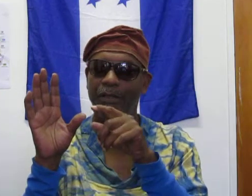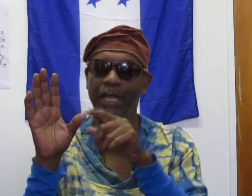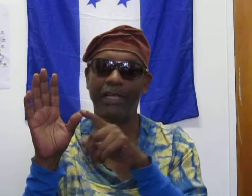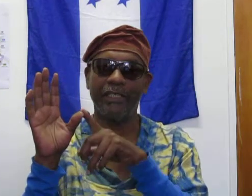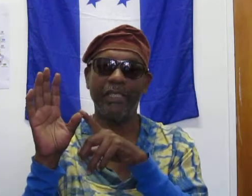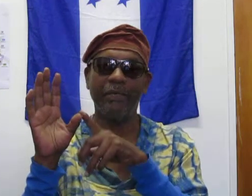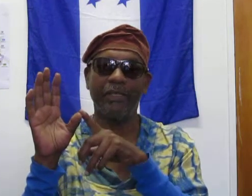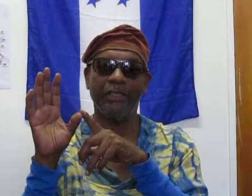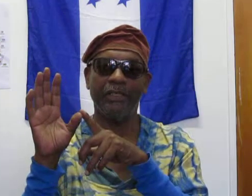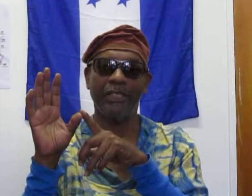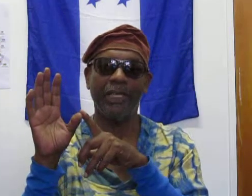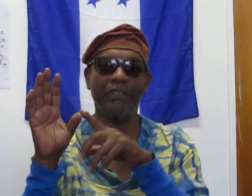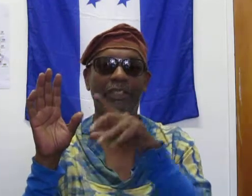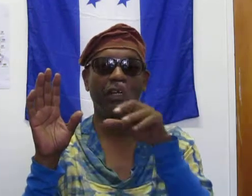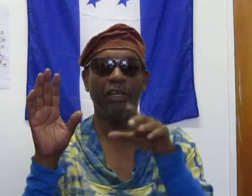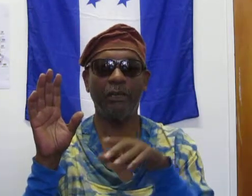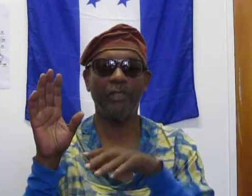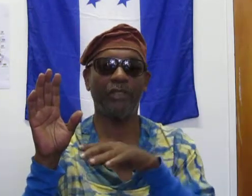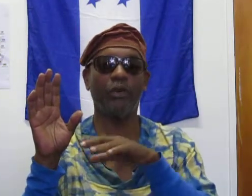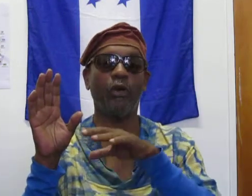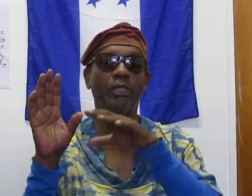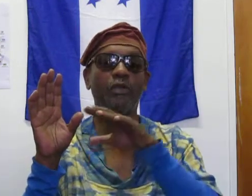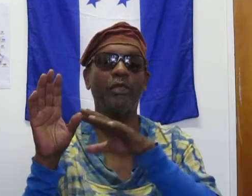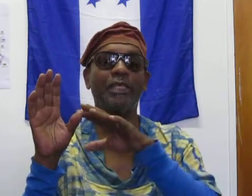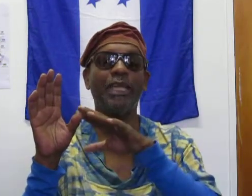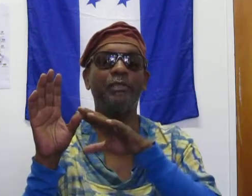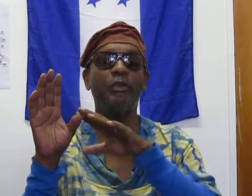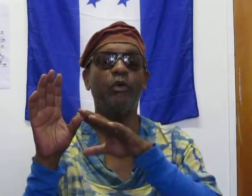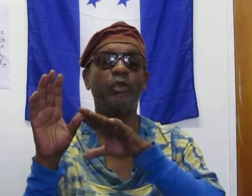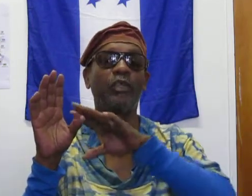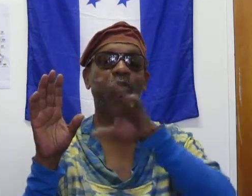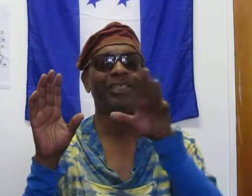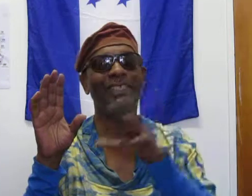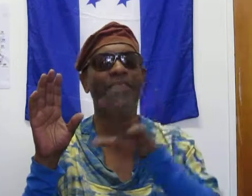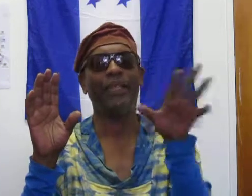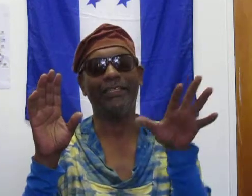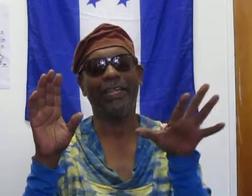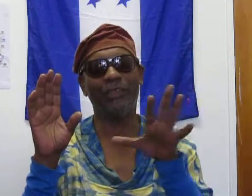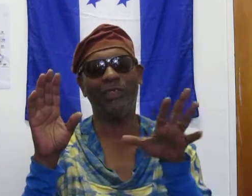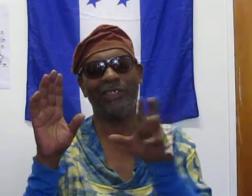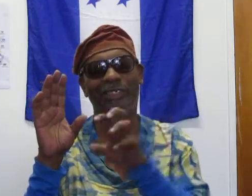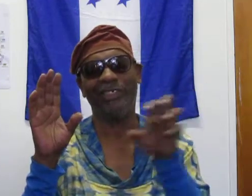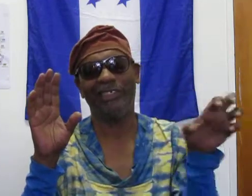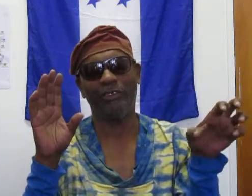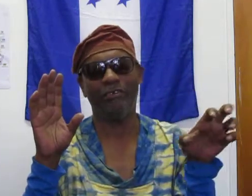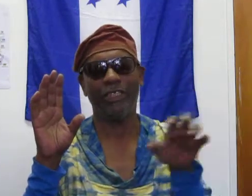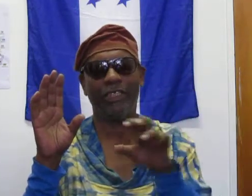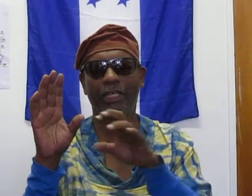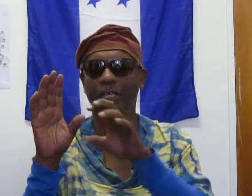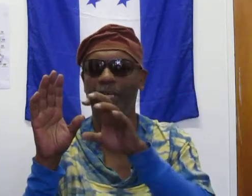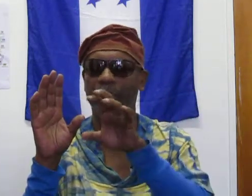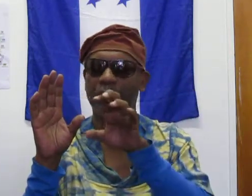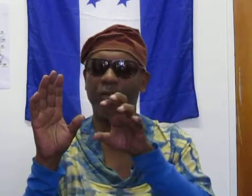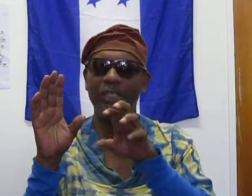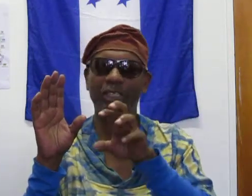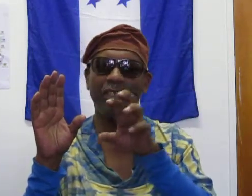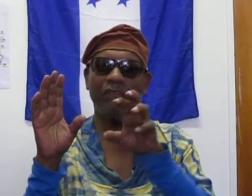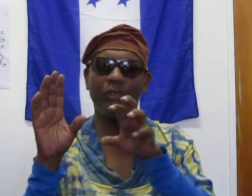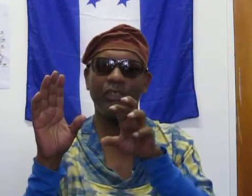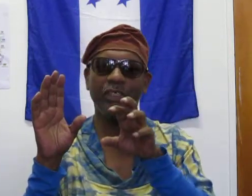the academia. They had these clubs, they had called, let's call it, academia also includes, let's say think tanks also, that's a little stretch there. But they went to these folks, you